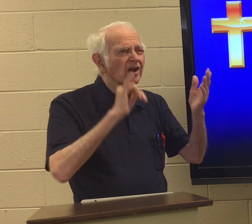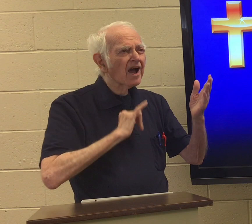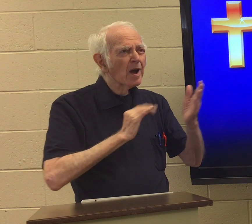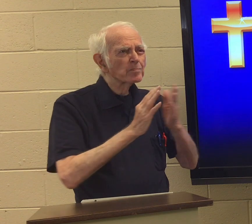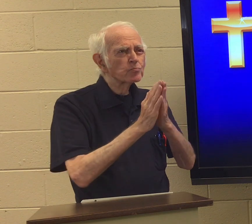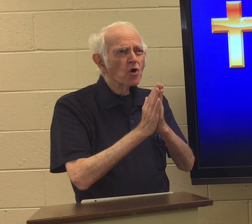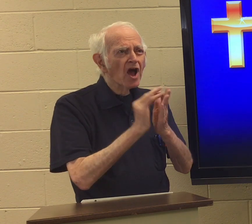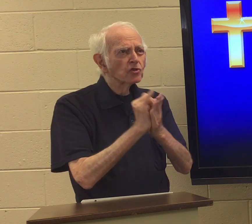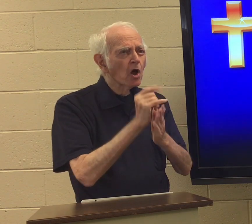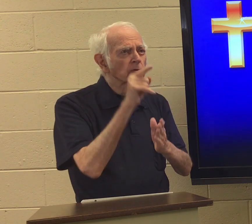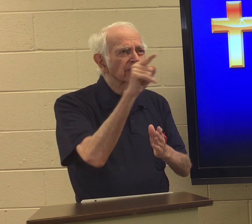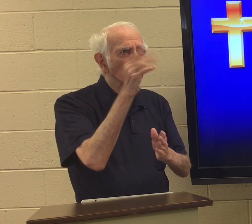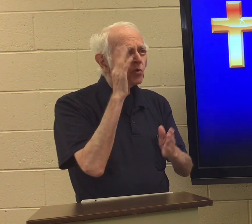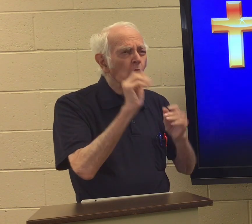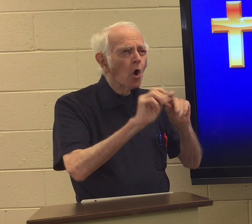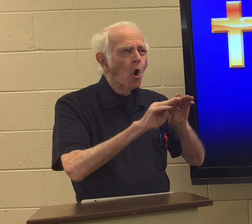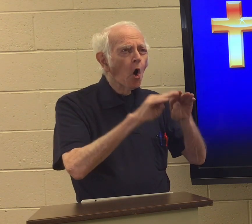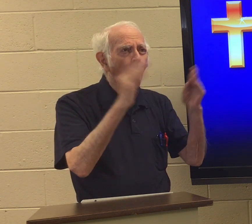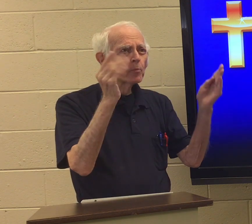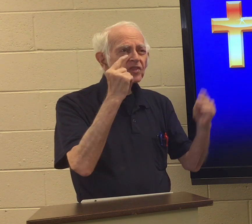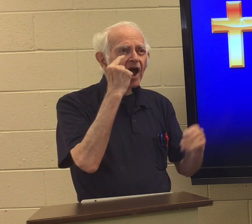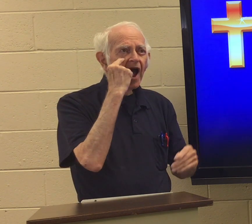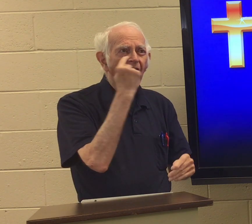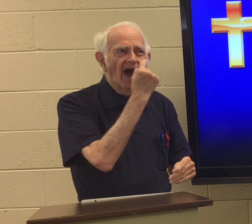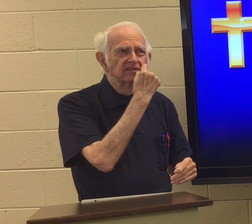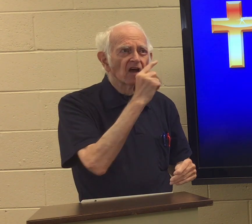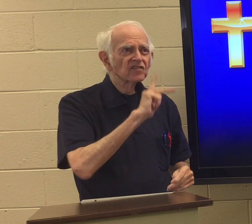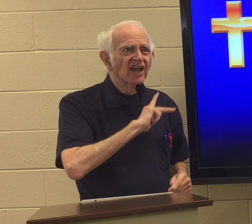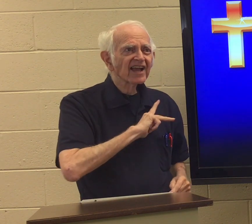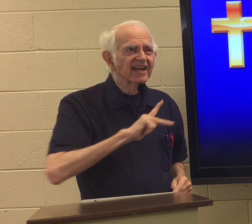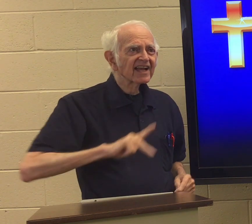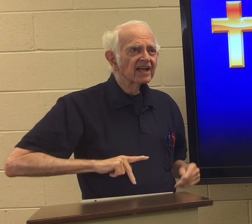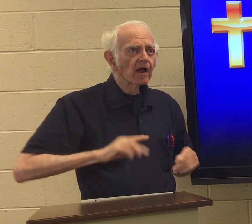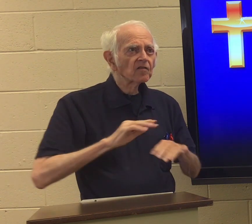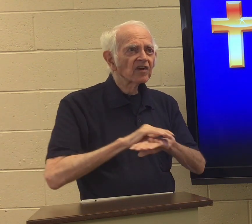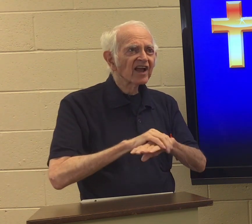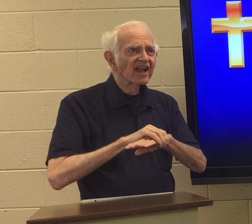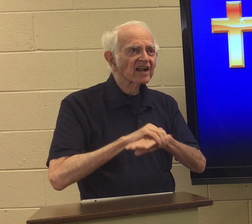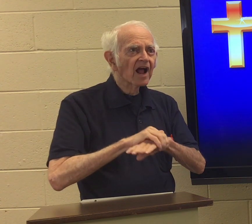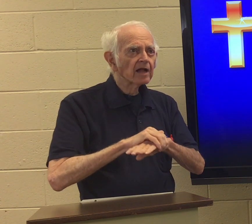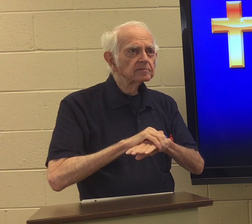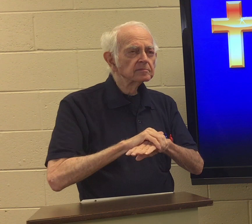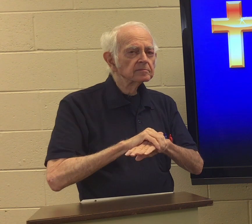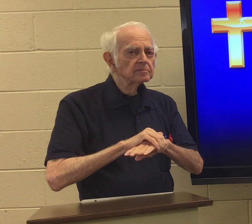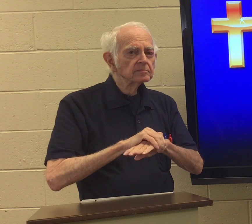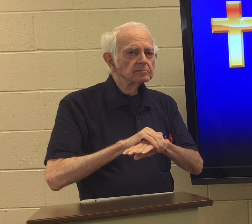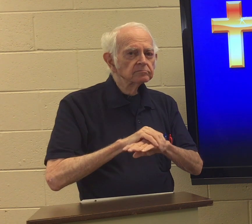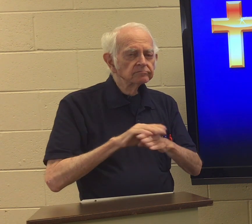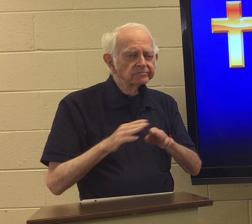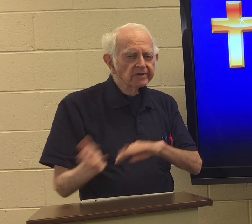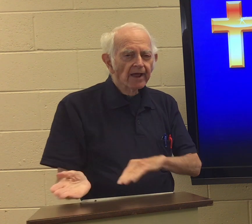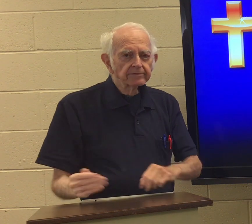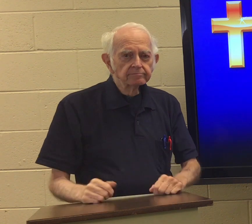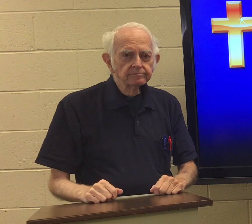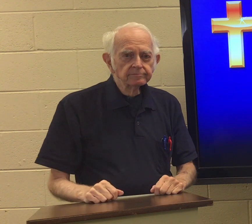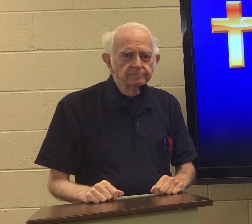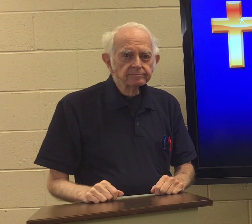Father, I pray that you will open the eyes of the King of England. And then he